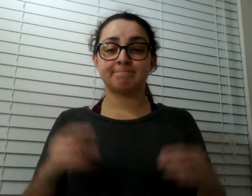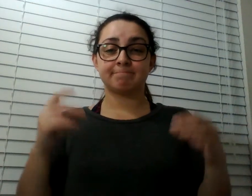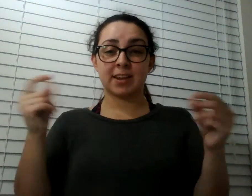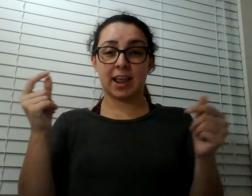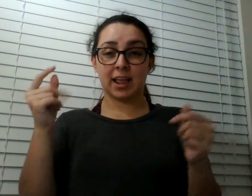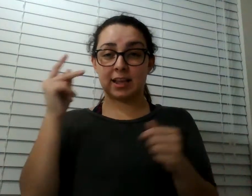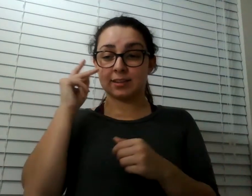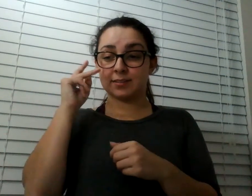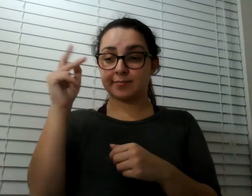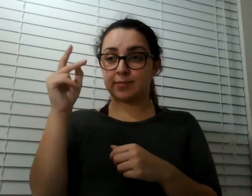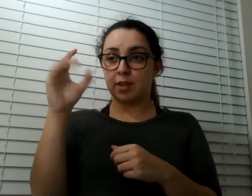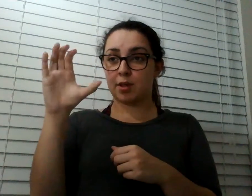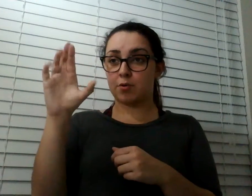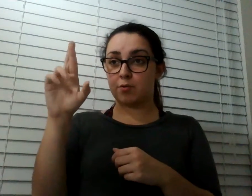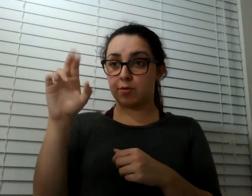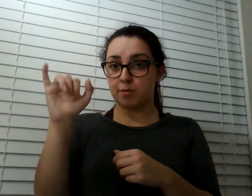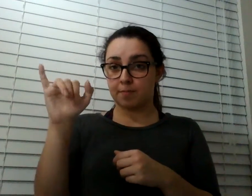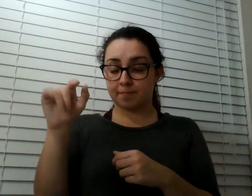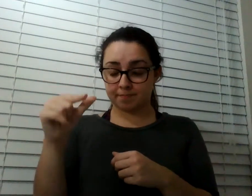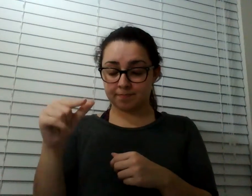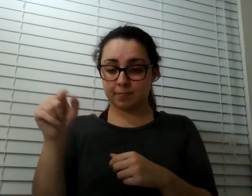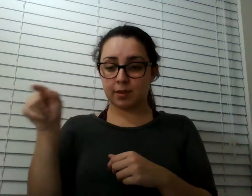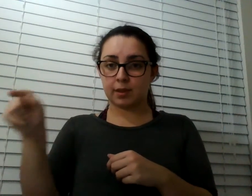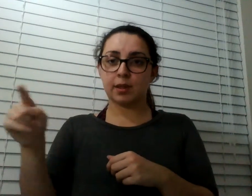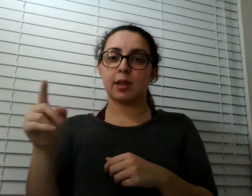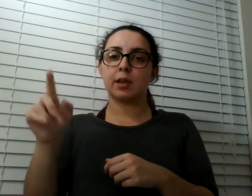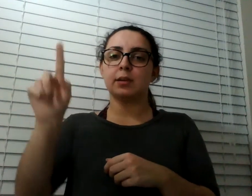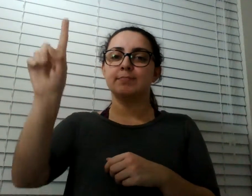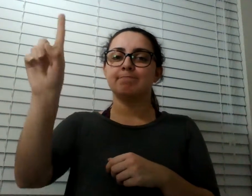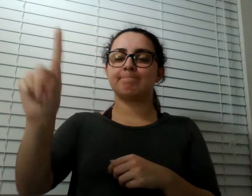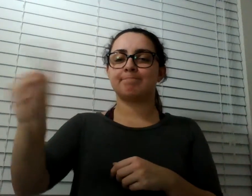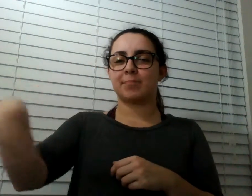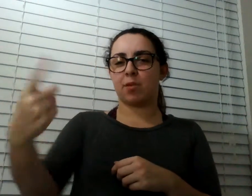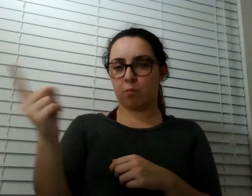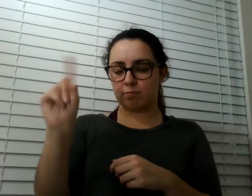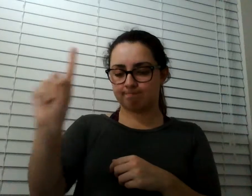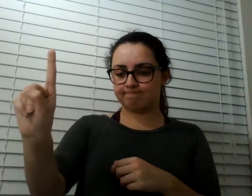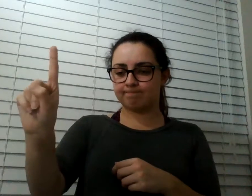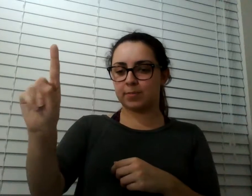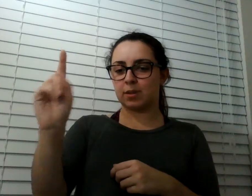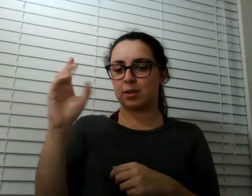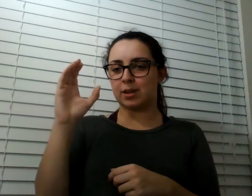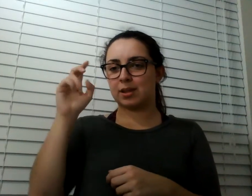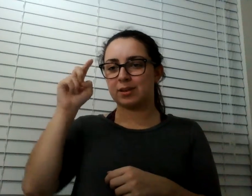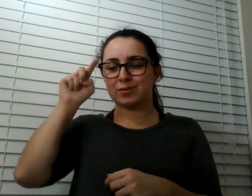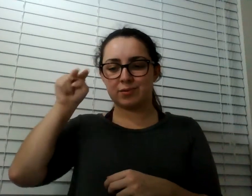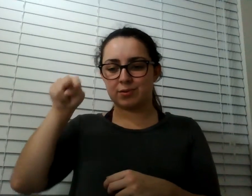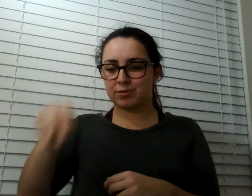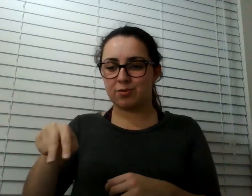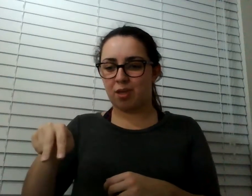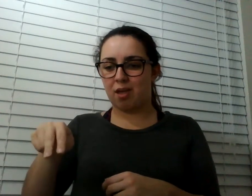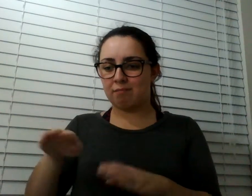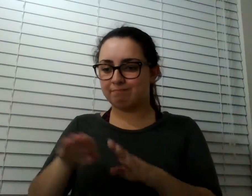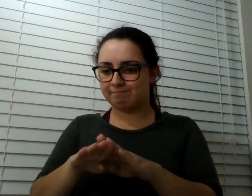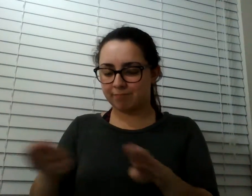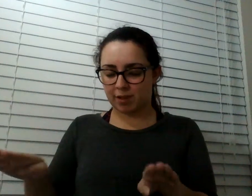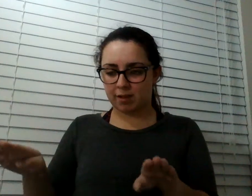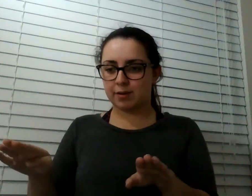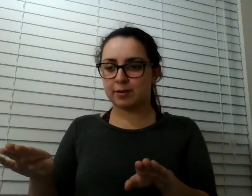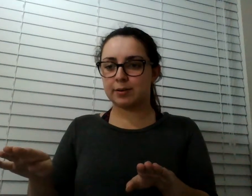down the canyon, standing by himself, just staring at the ground. And I was like, hey, like, any luck? I went